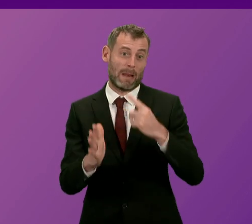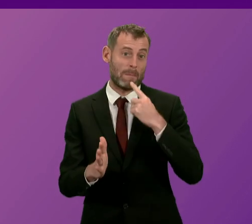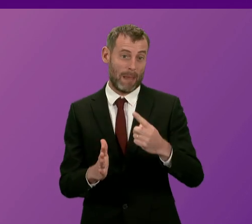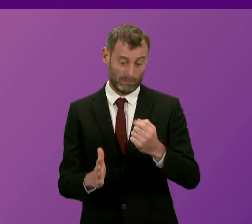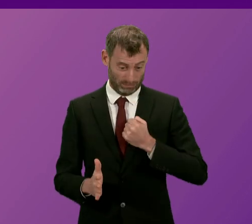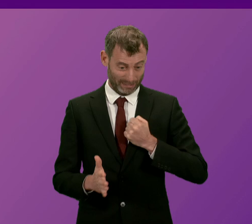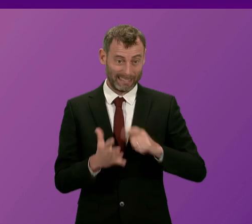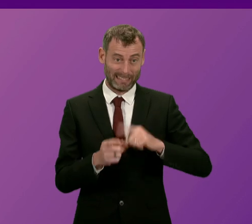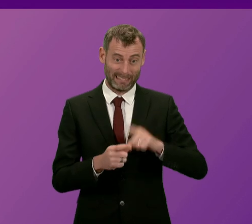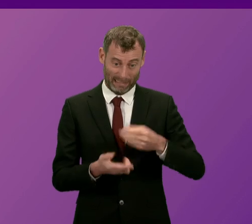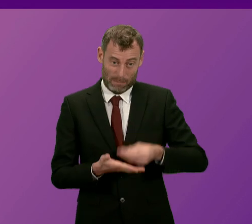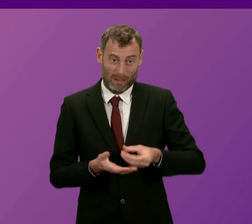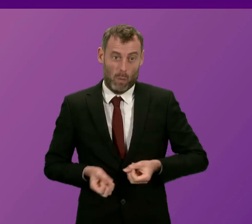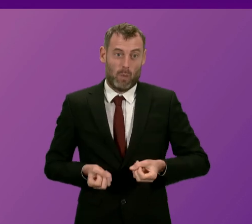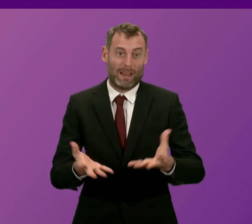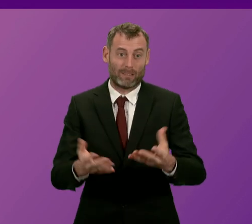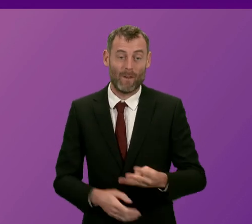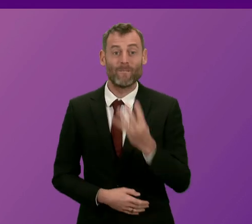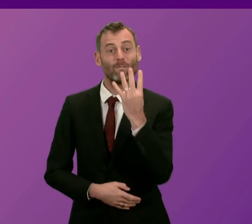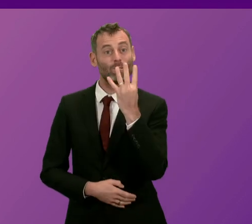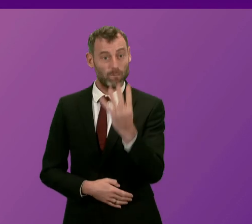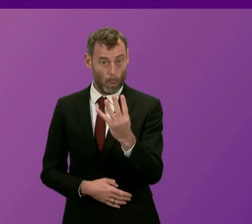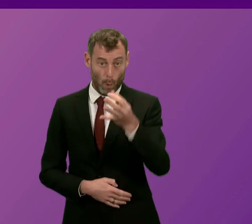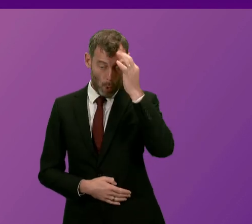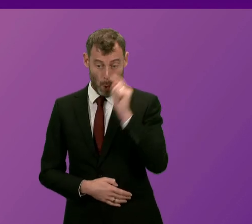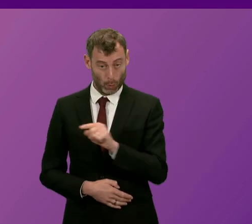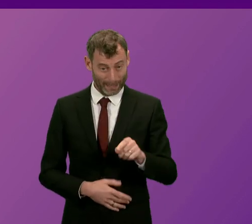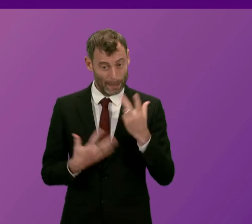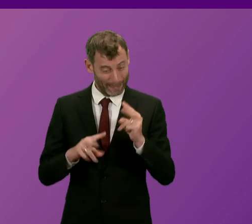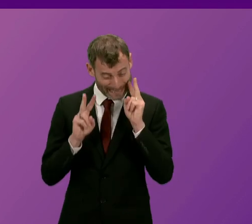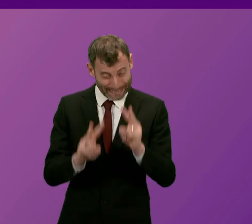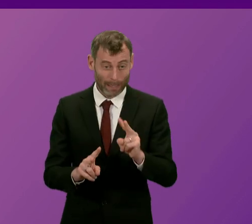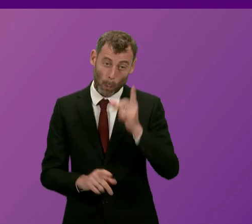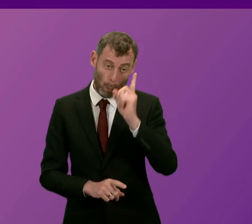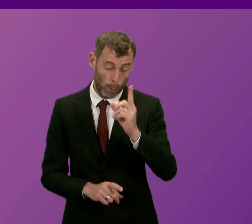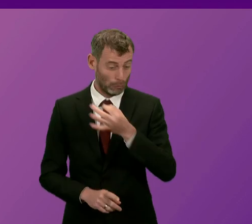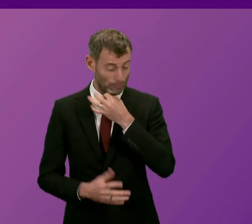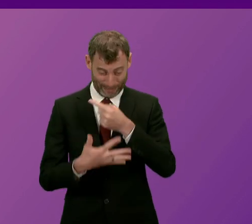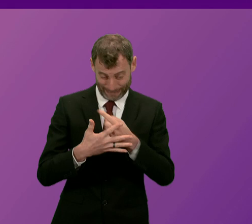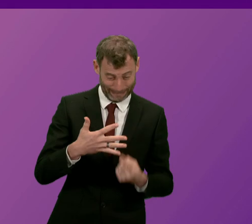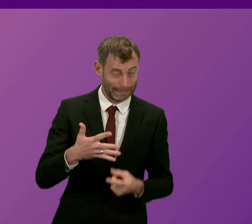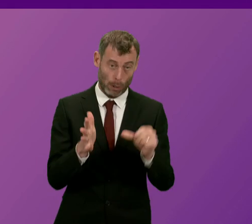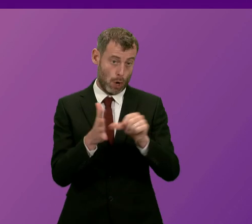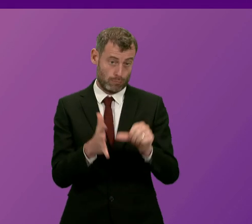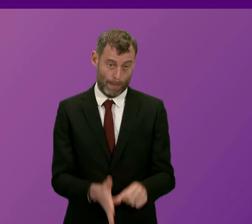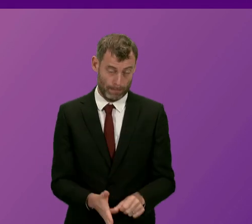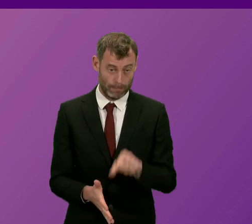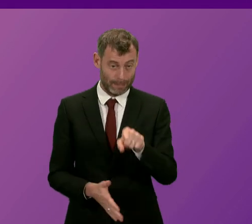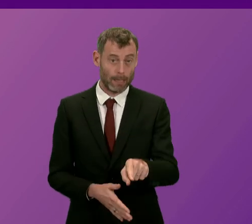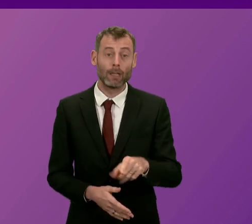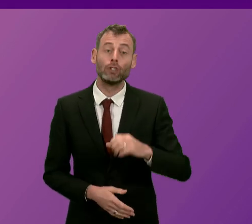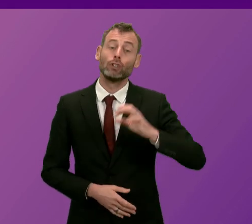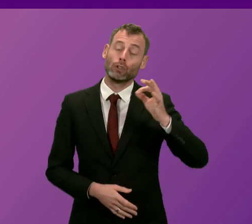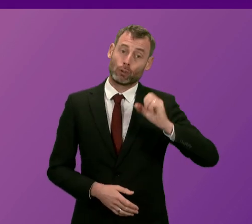Four parliamentary committees have warned about its flaws. NHS bosses have serious concerns. Scotland's council